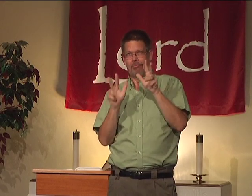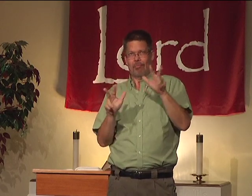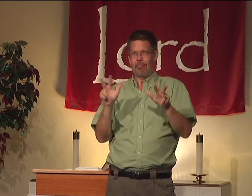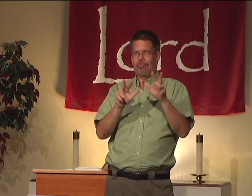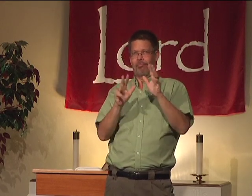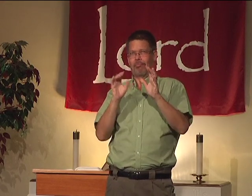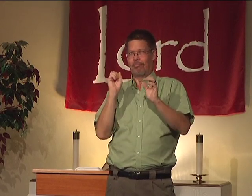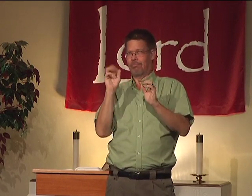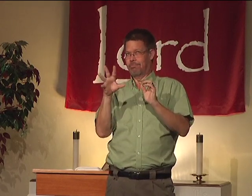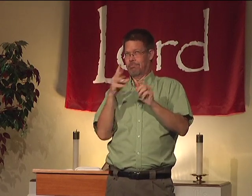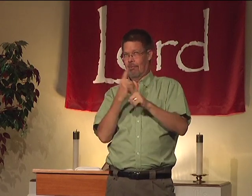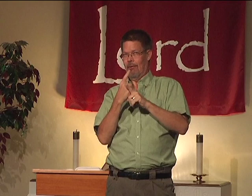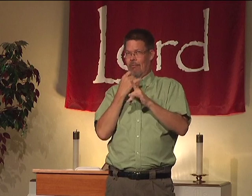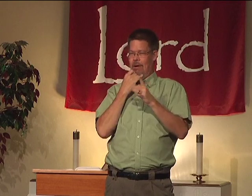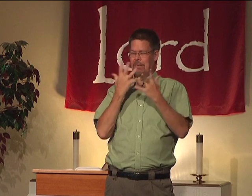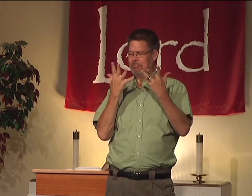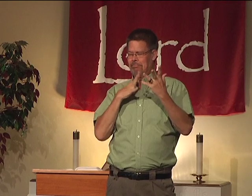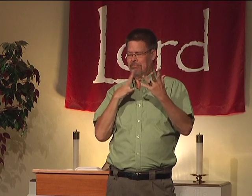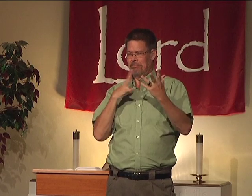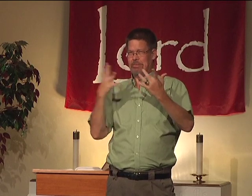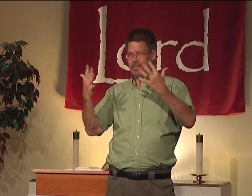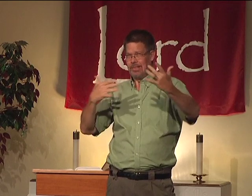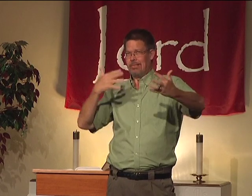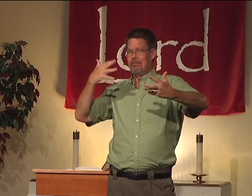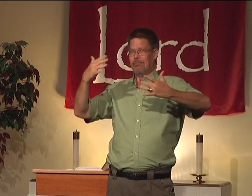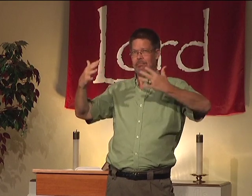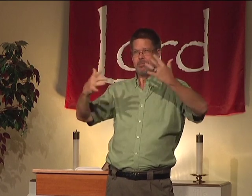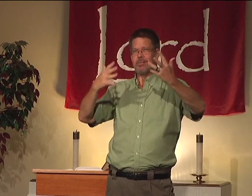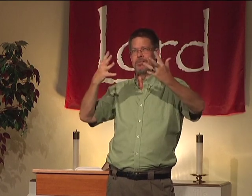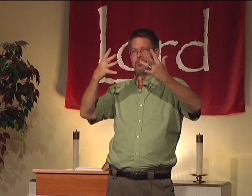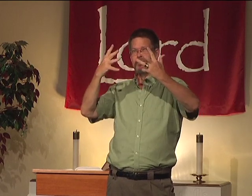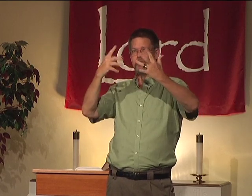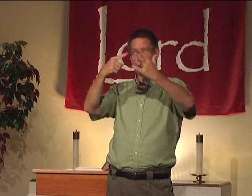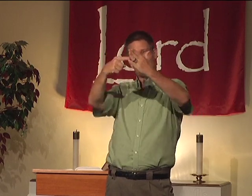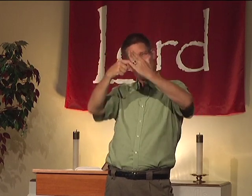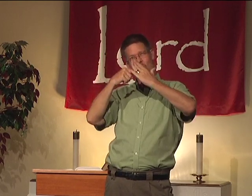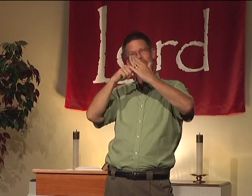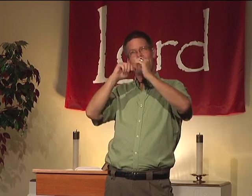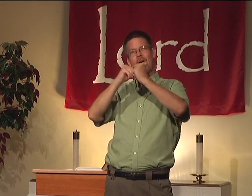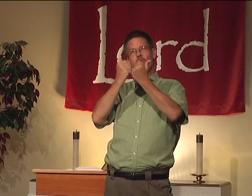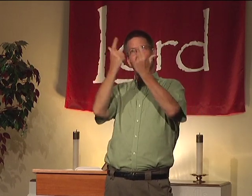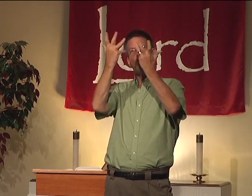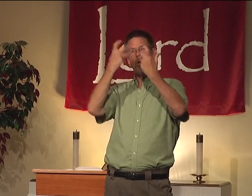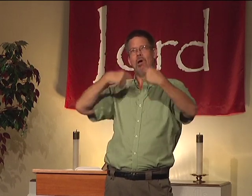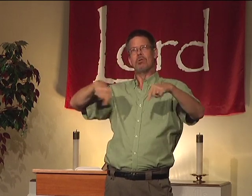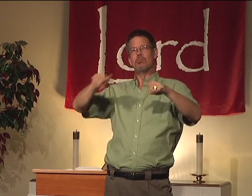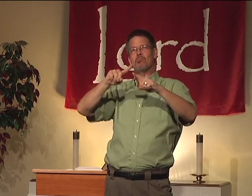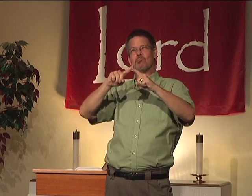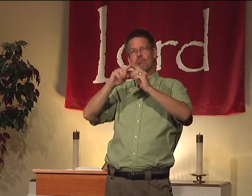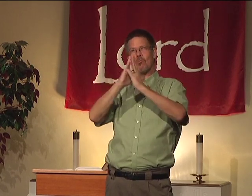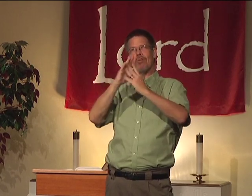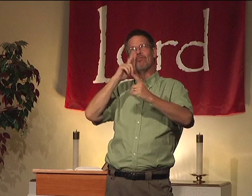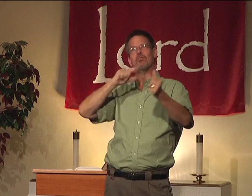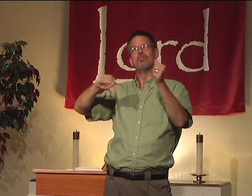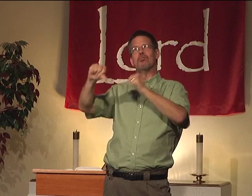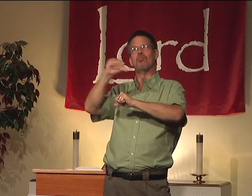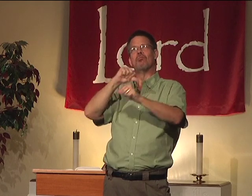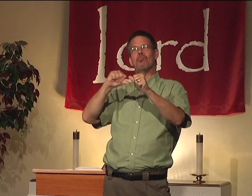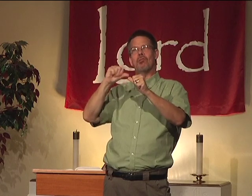To practice, it will be a little awkward and we might make mistakes. But we ask that you show us how you want us to pray